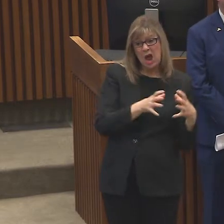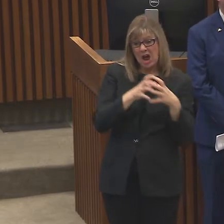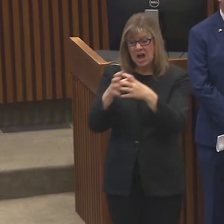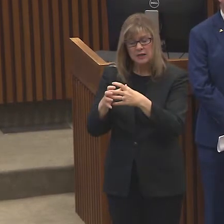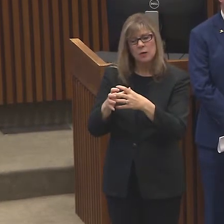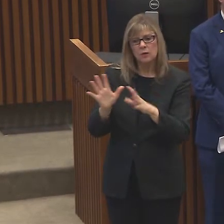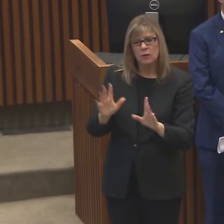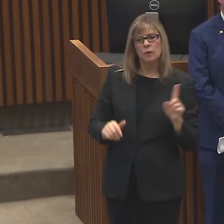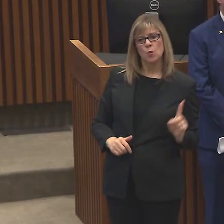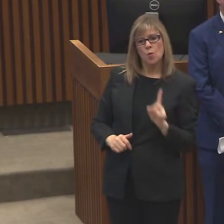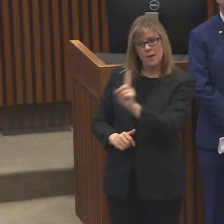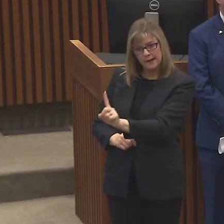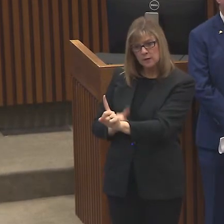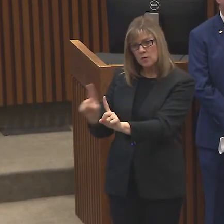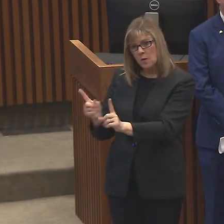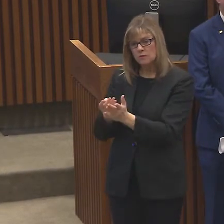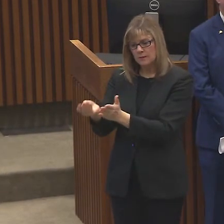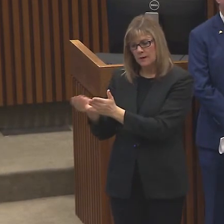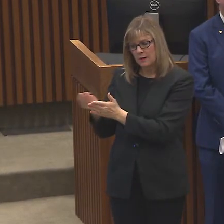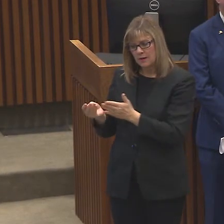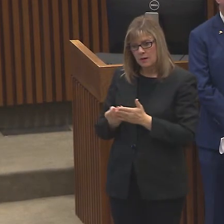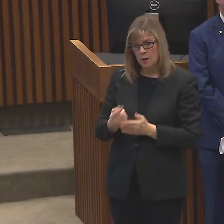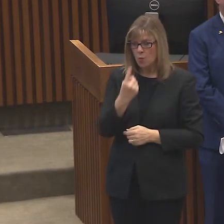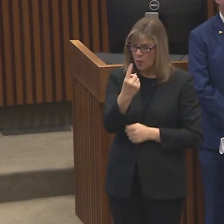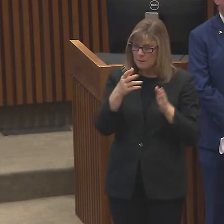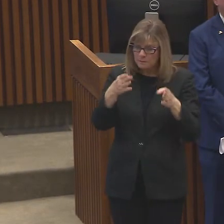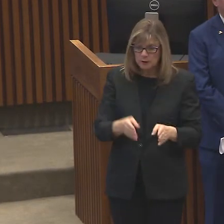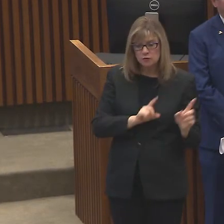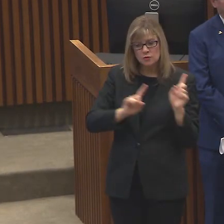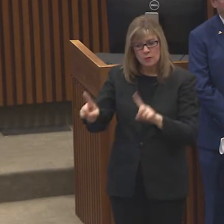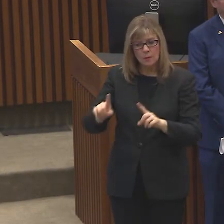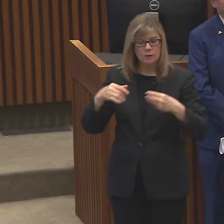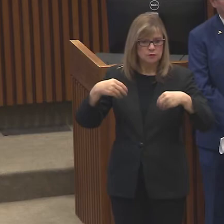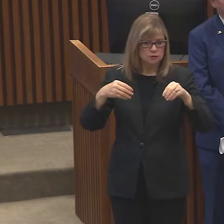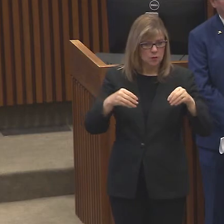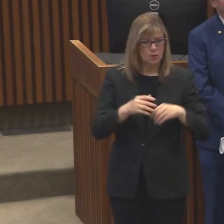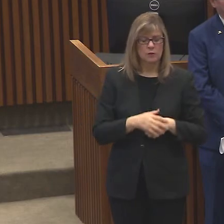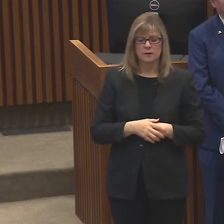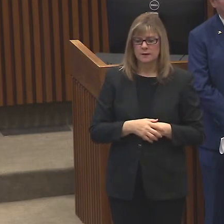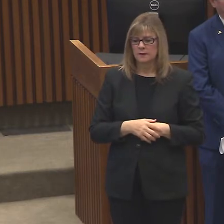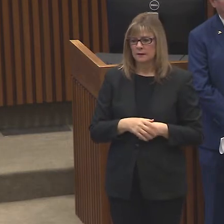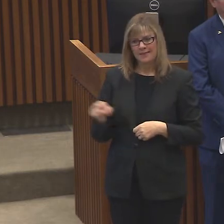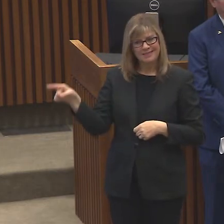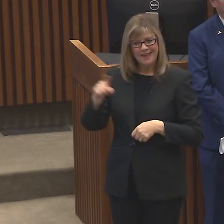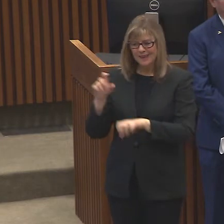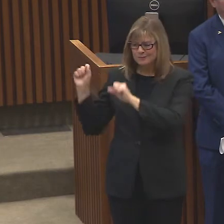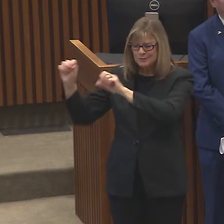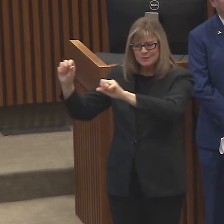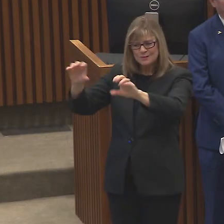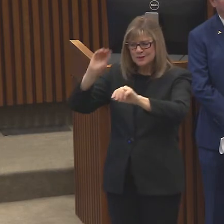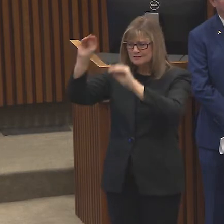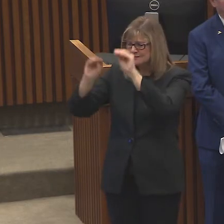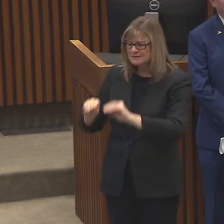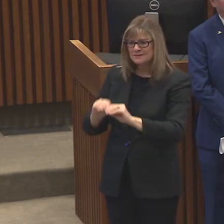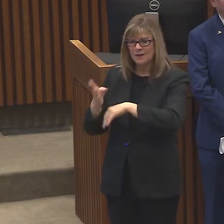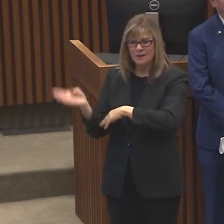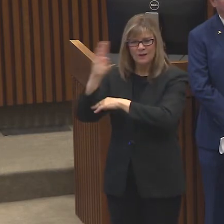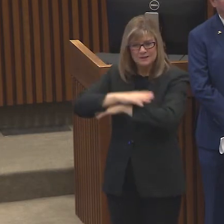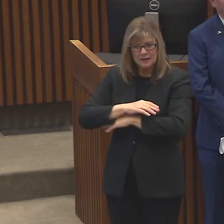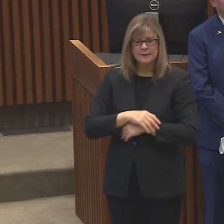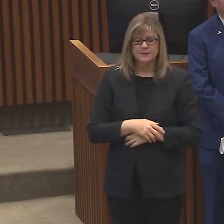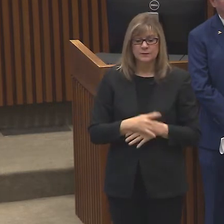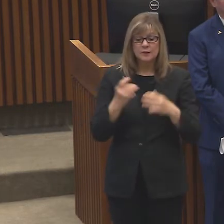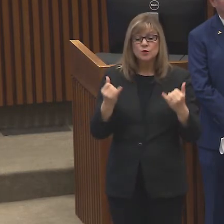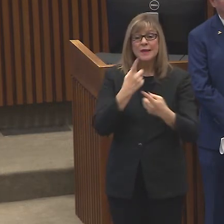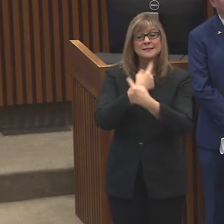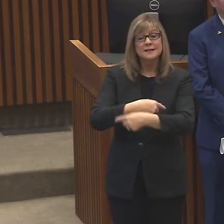not a family but one person in the store that they get deliveries and stock all day. Today's announcement really is rather about a